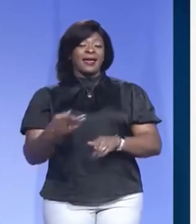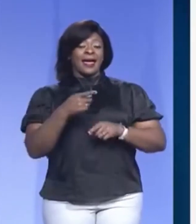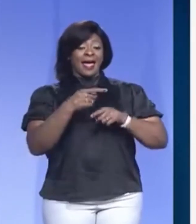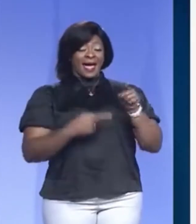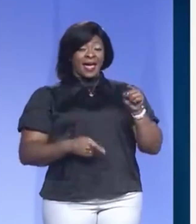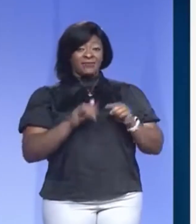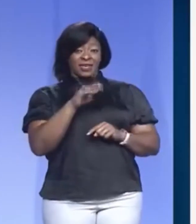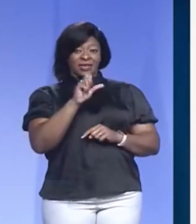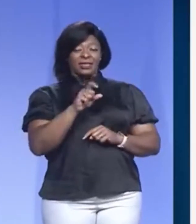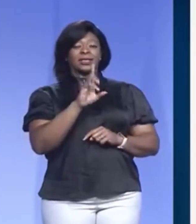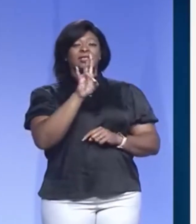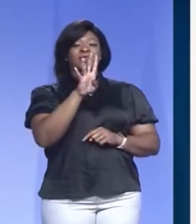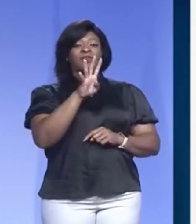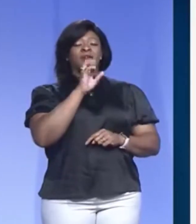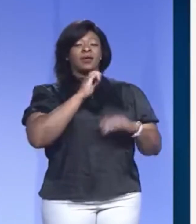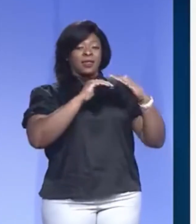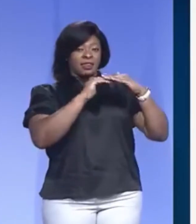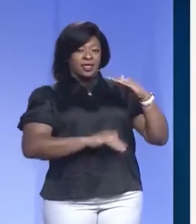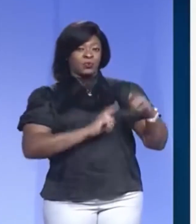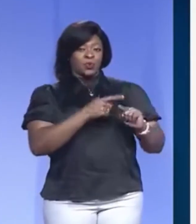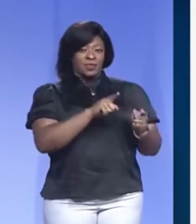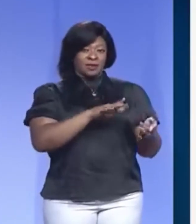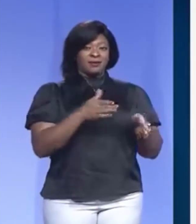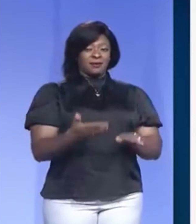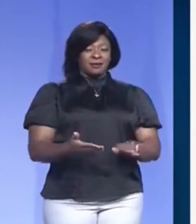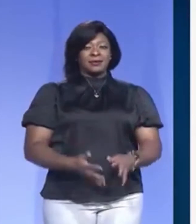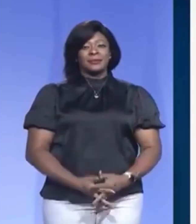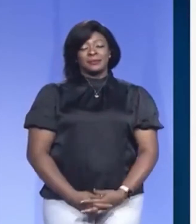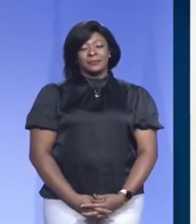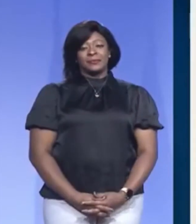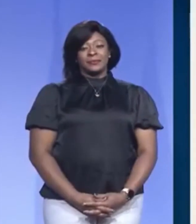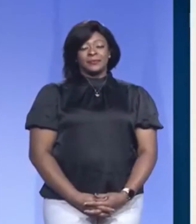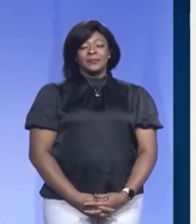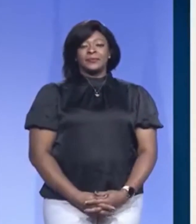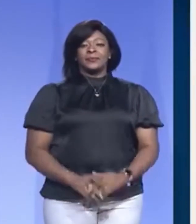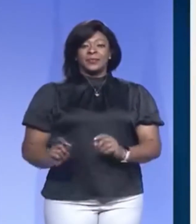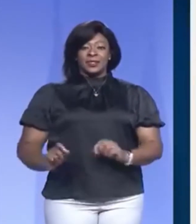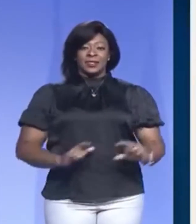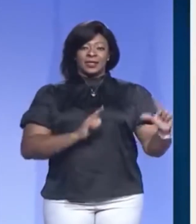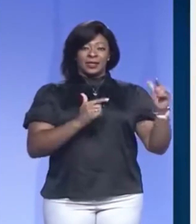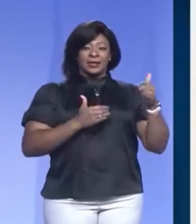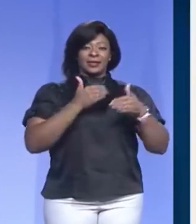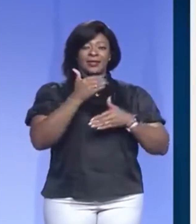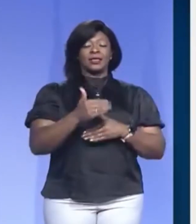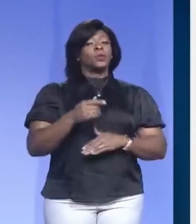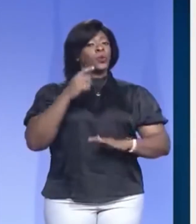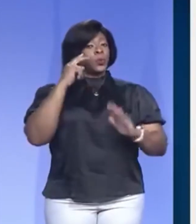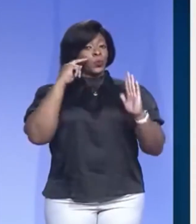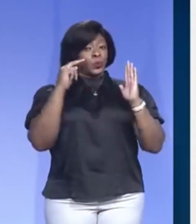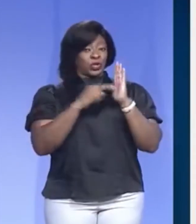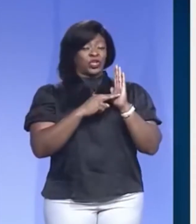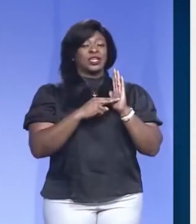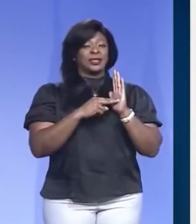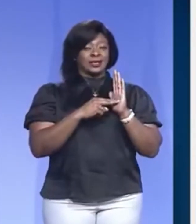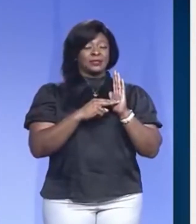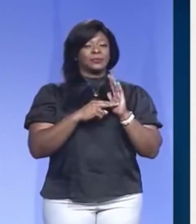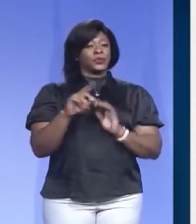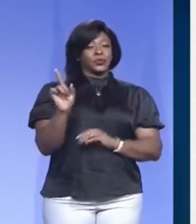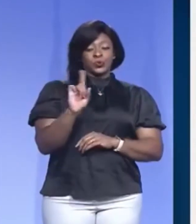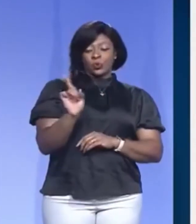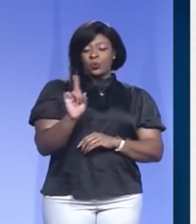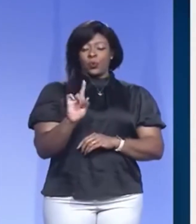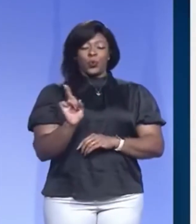younger than 74 years old when they died next slide please when we look at where